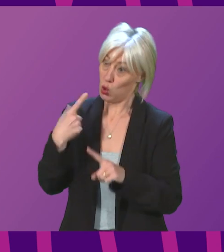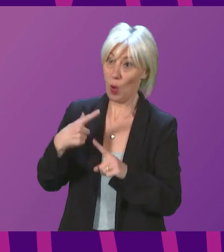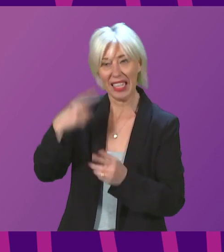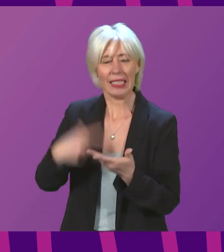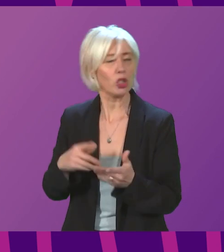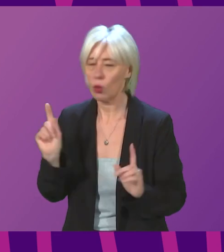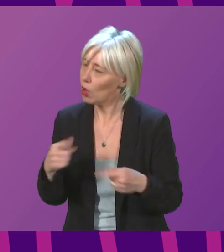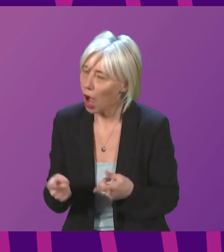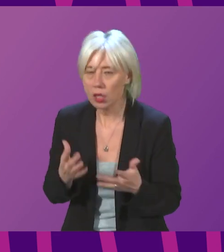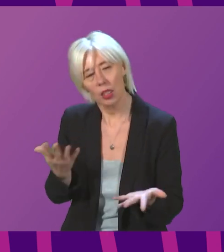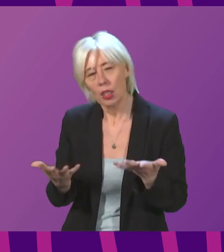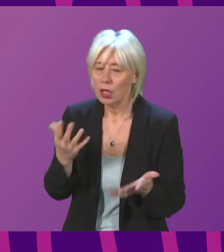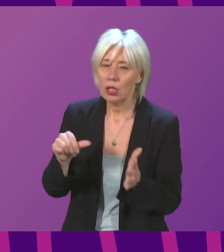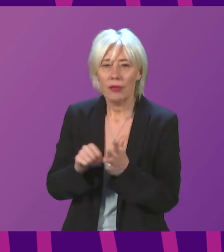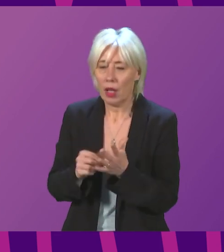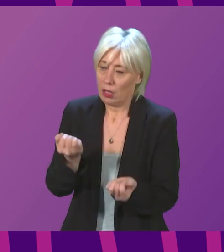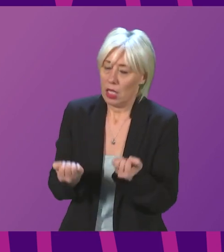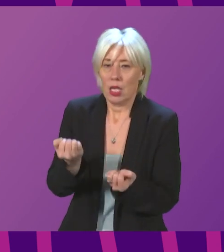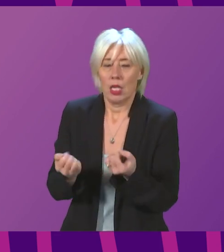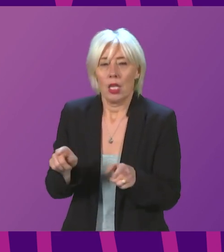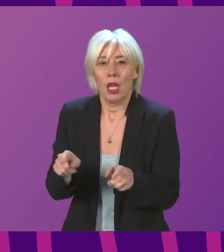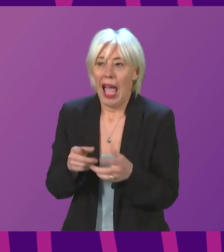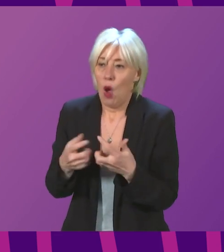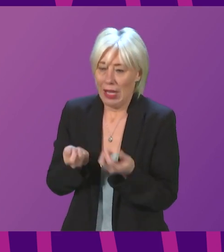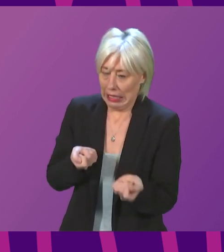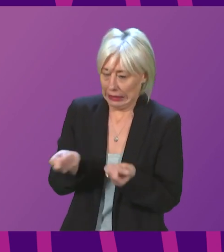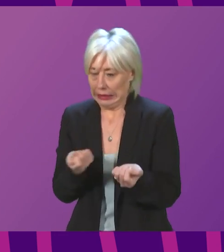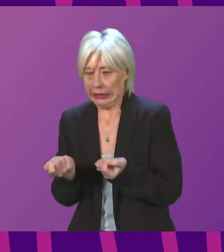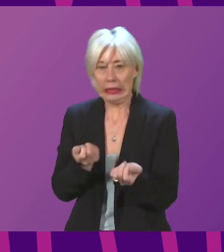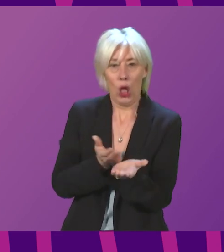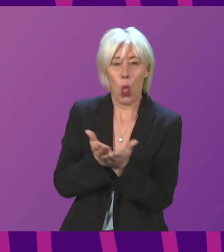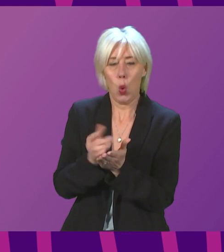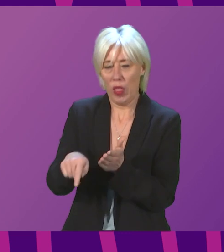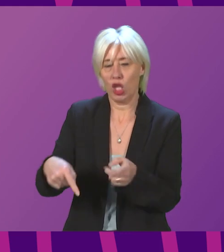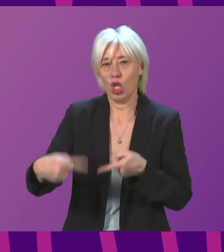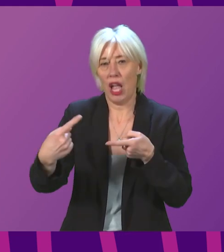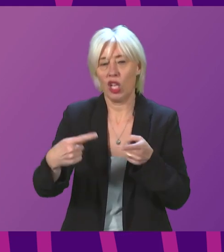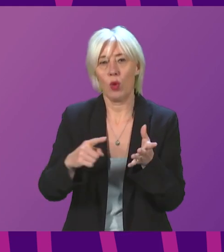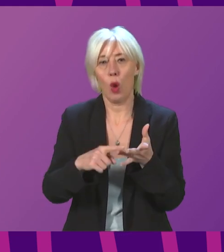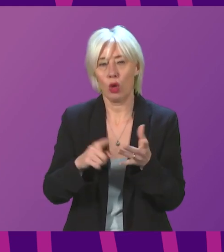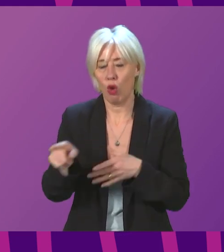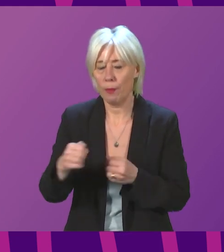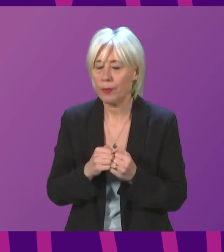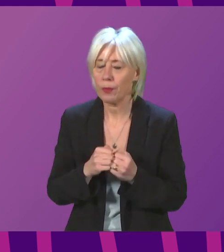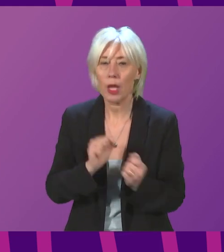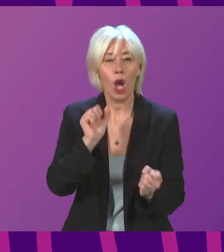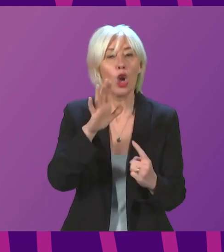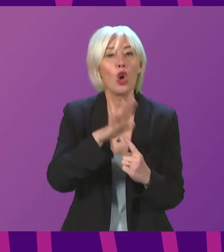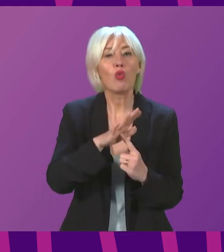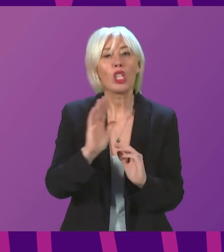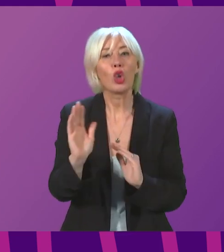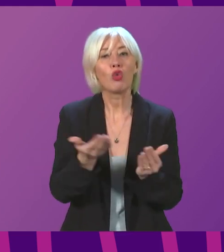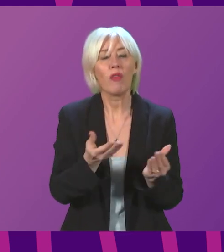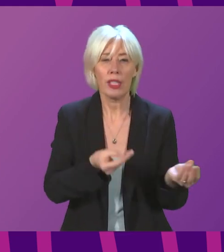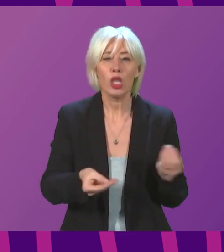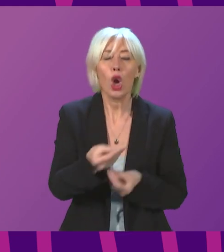critical stage of trying to manage our way through the Omicron challenge. The point about critical services in the economy, though, is